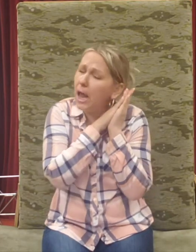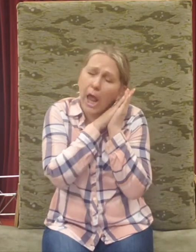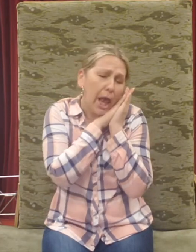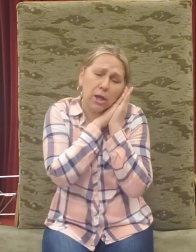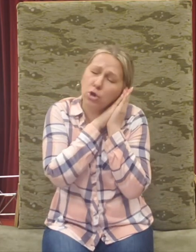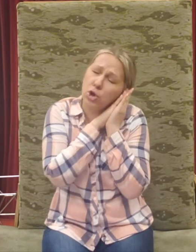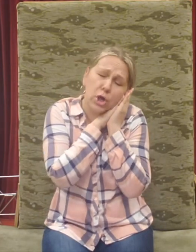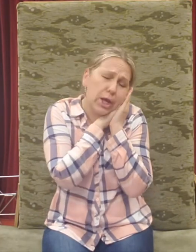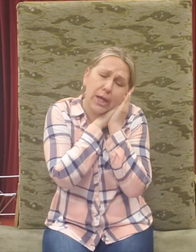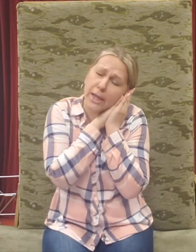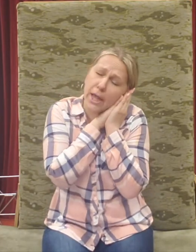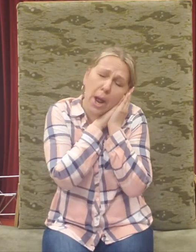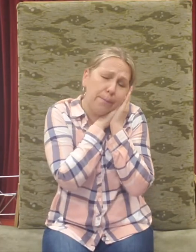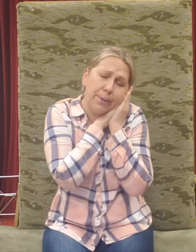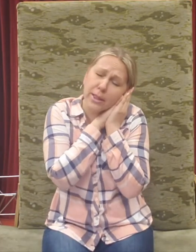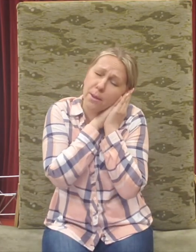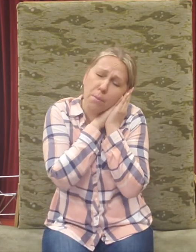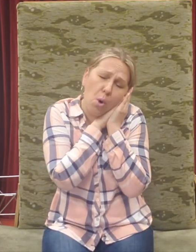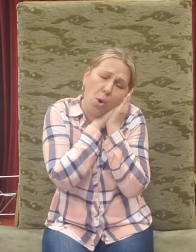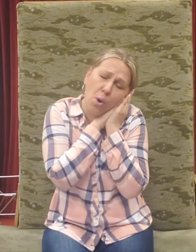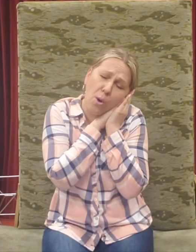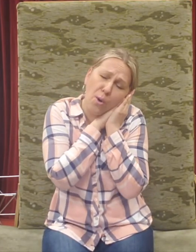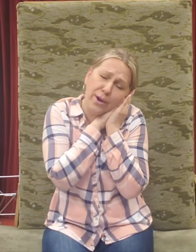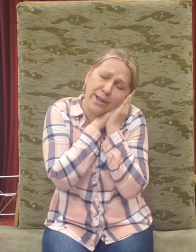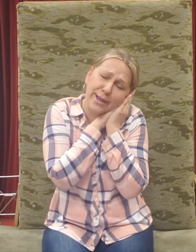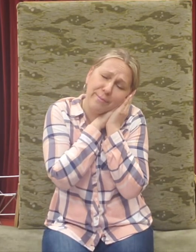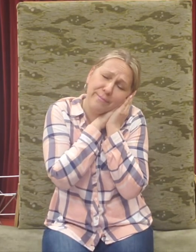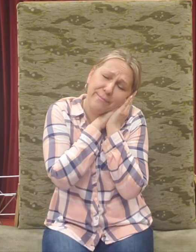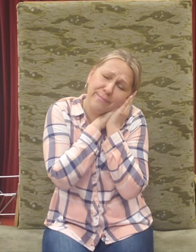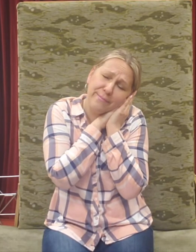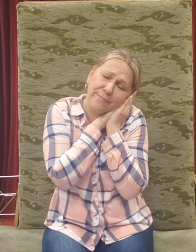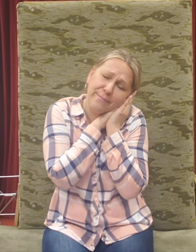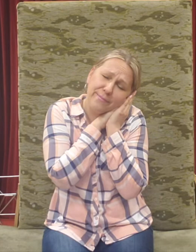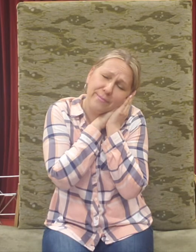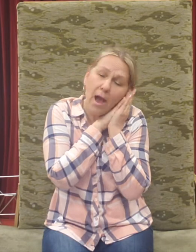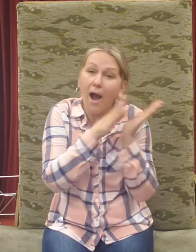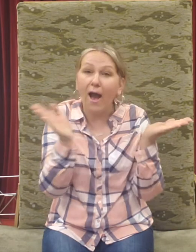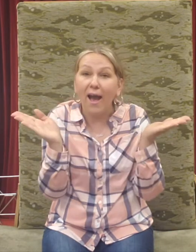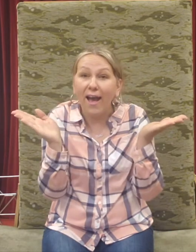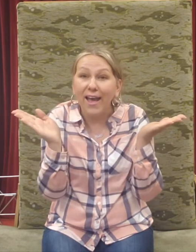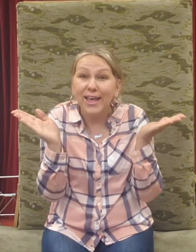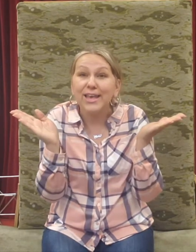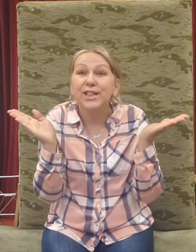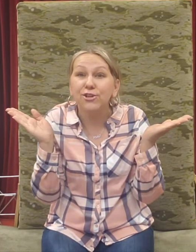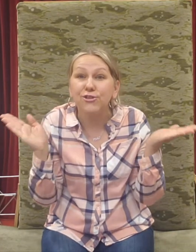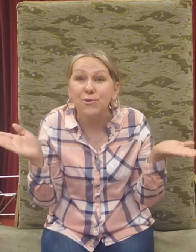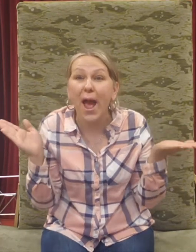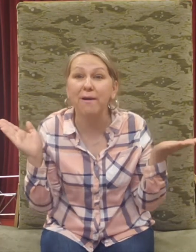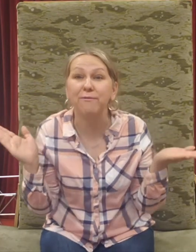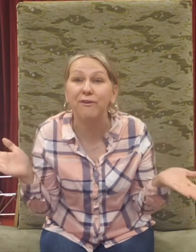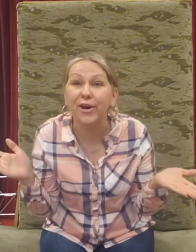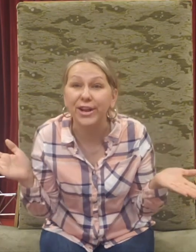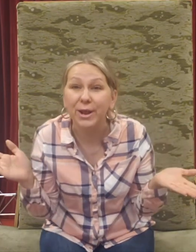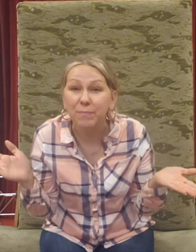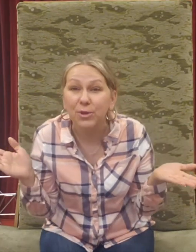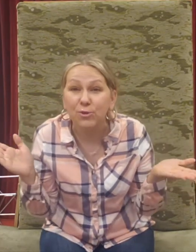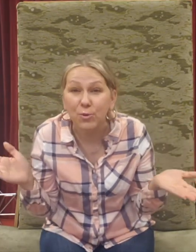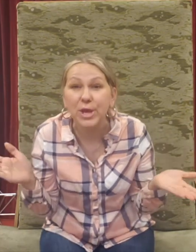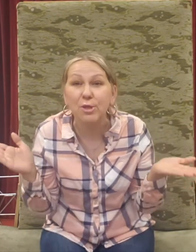and couldn't get up in the morning did you have fun doing those